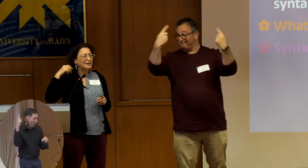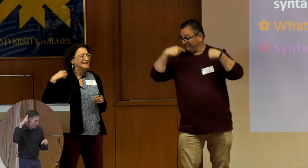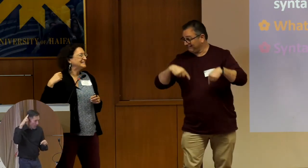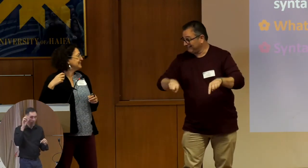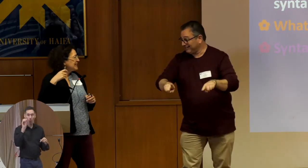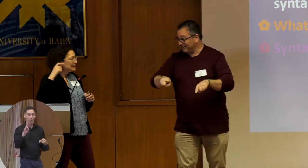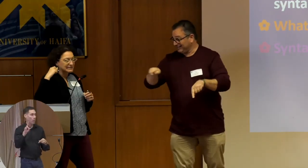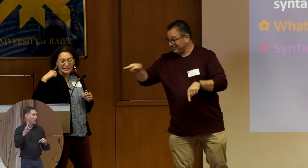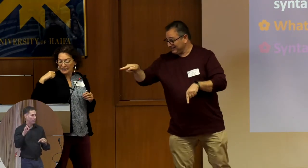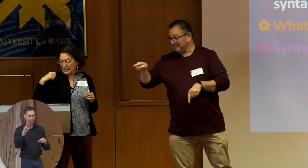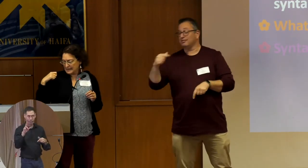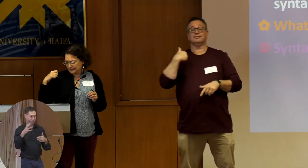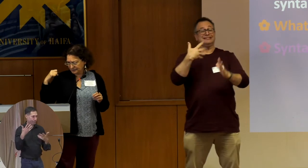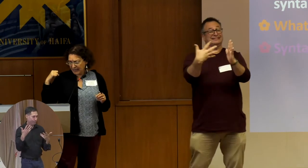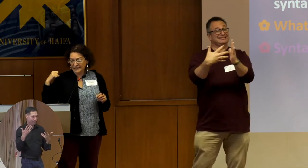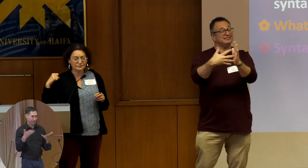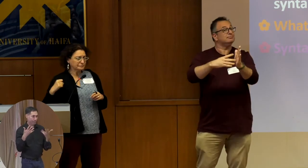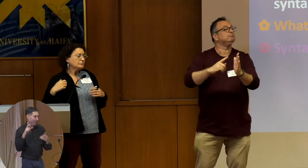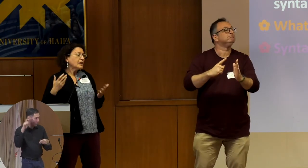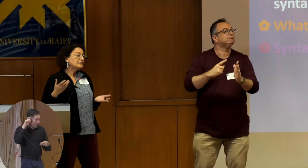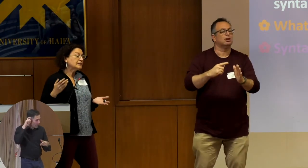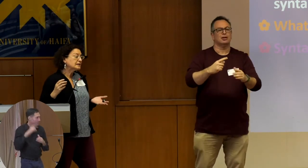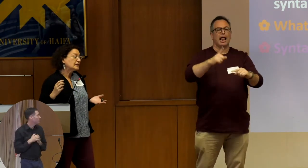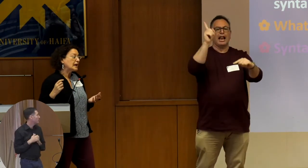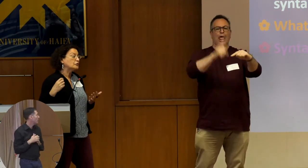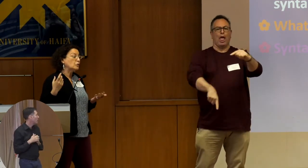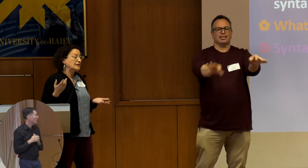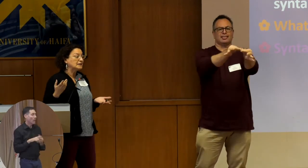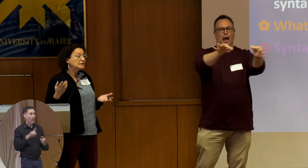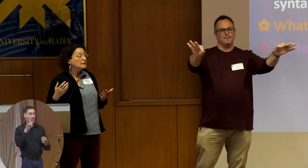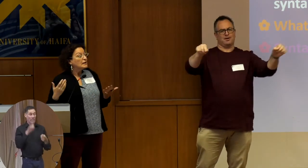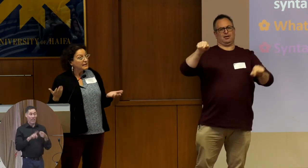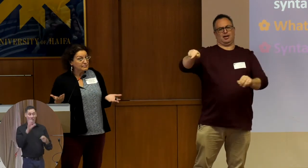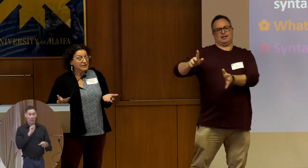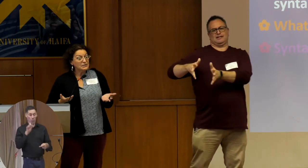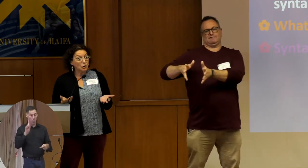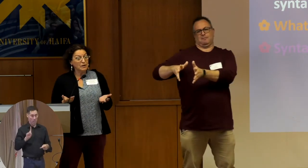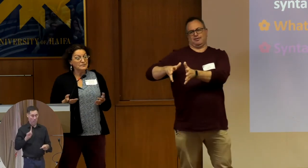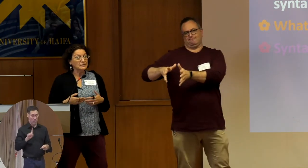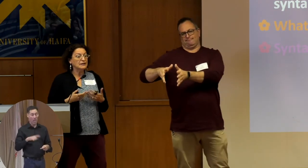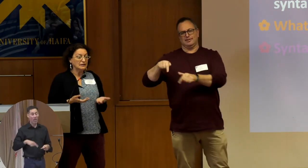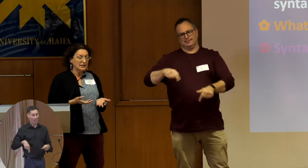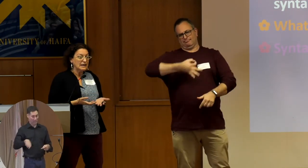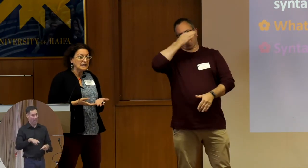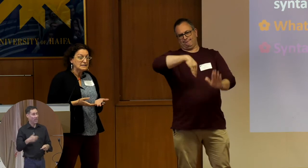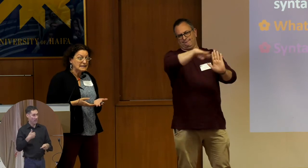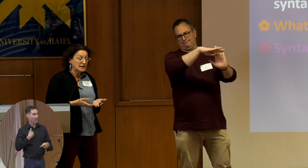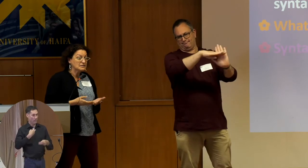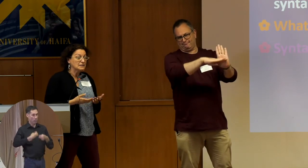hearing aids until the age of one year, they experience problems in syntax in